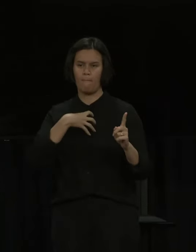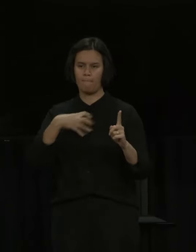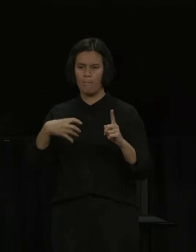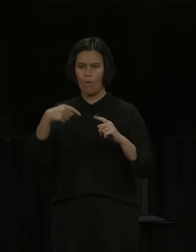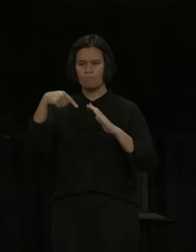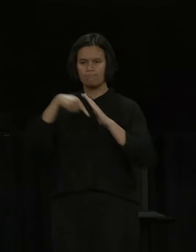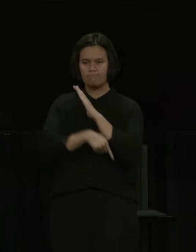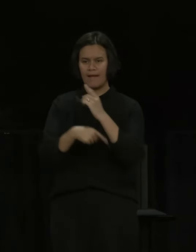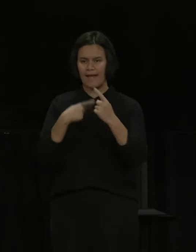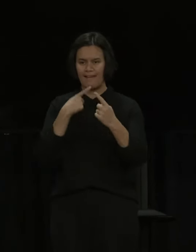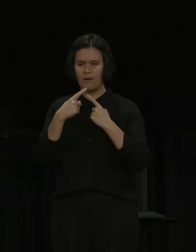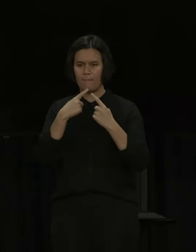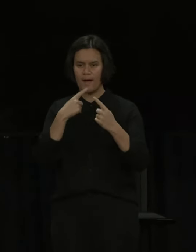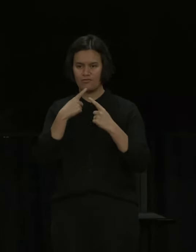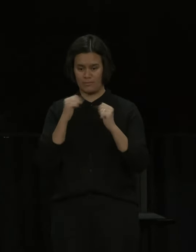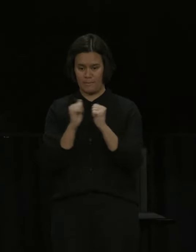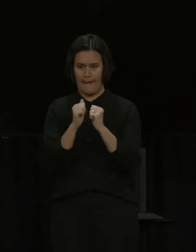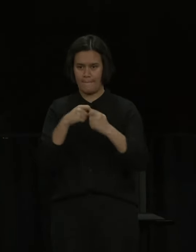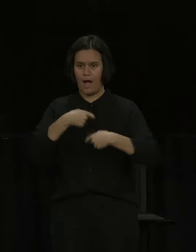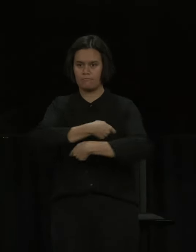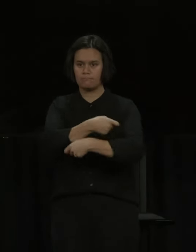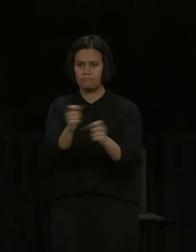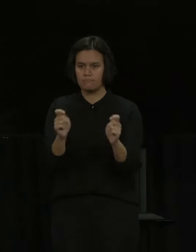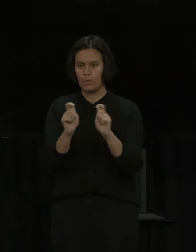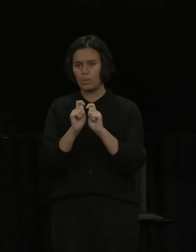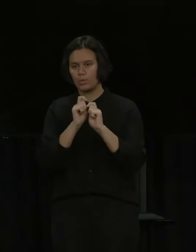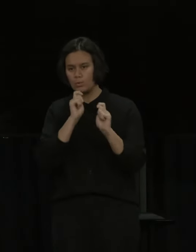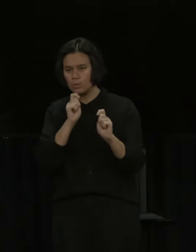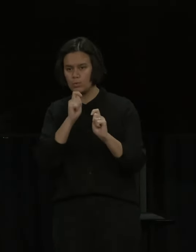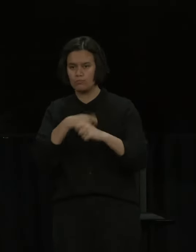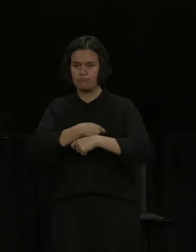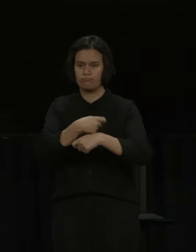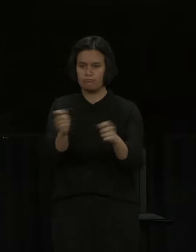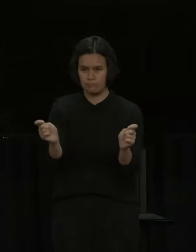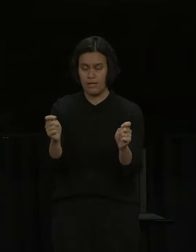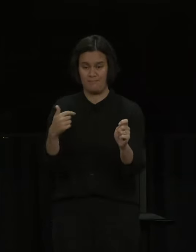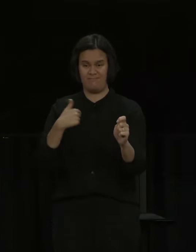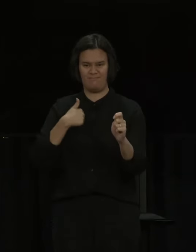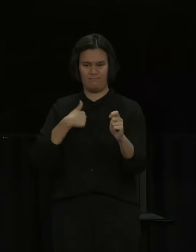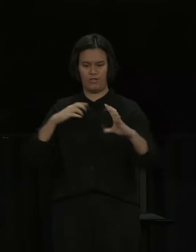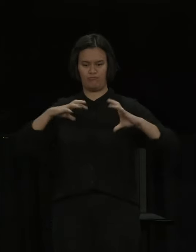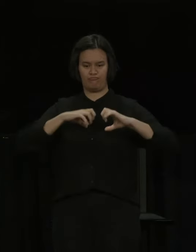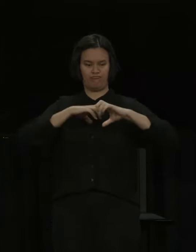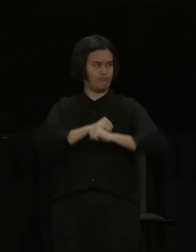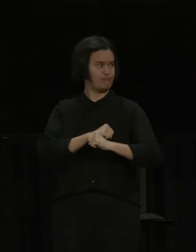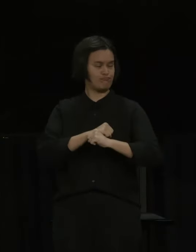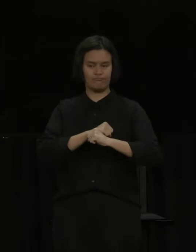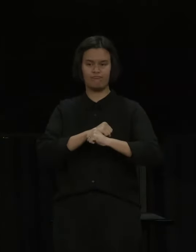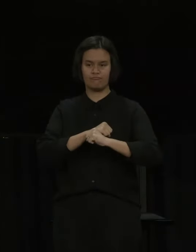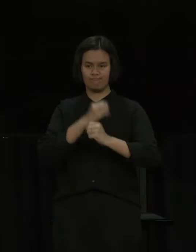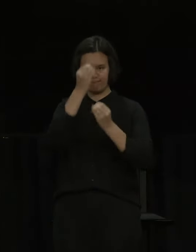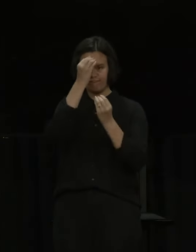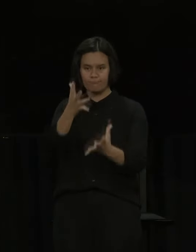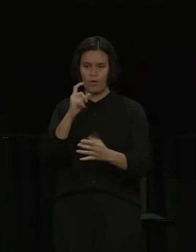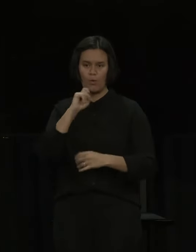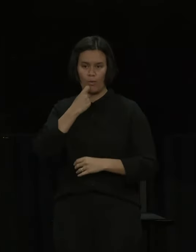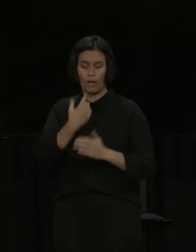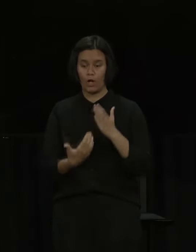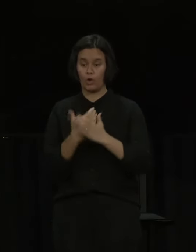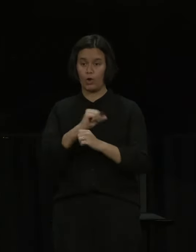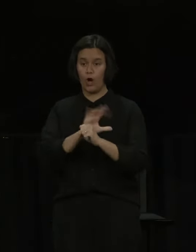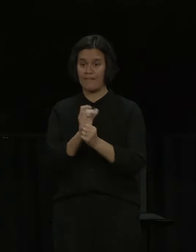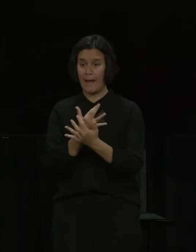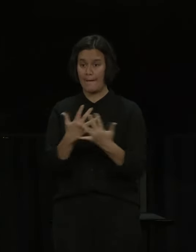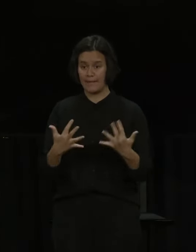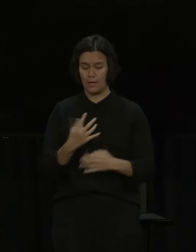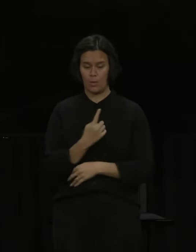comprehensive summary of today's cases and other key measures. So just a brief overview here and now. We're reporting 146